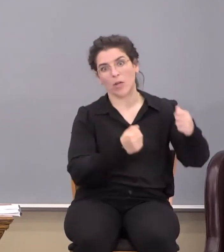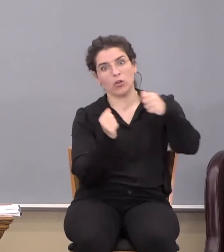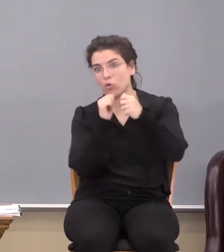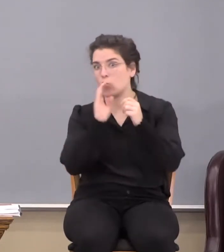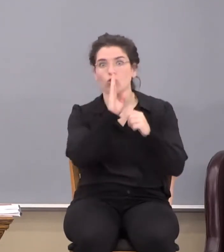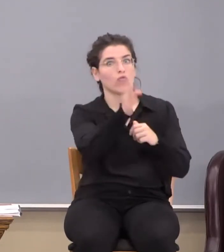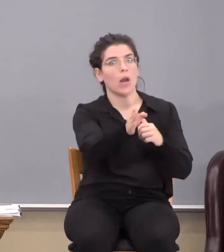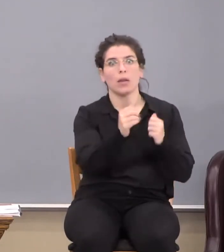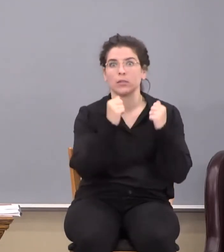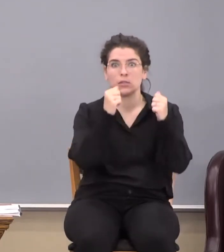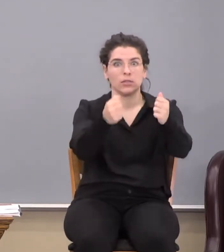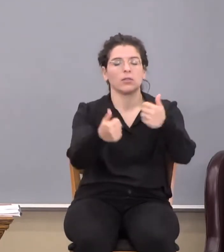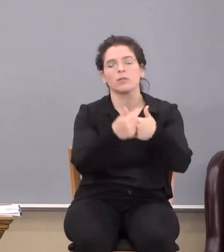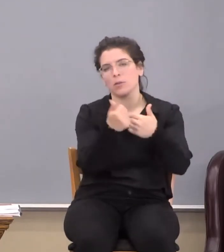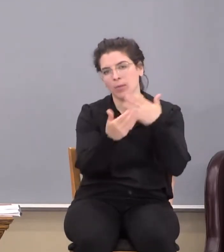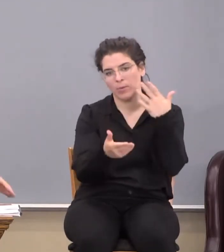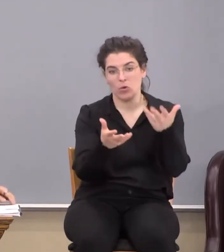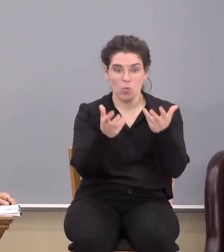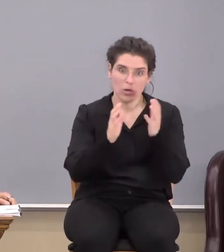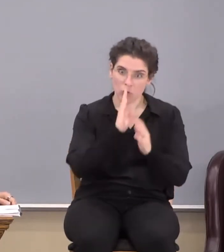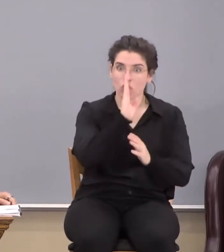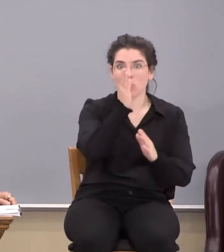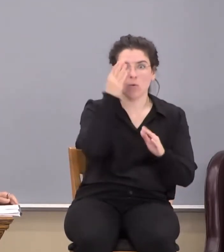straight. I mean, maybe you want to go straight.